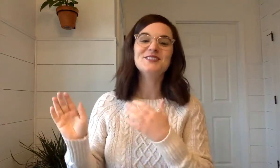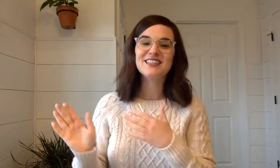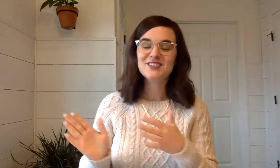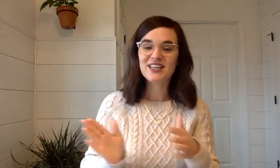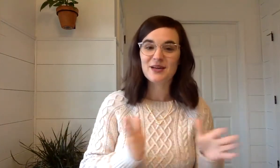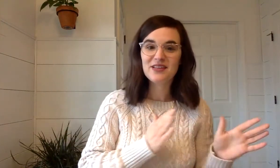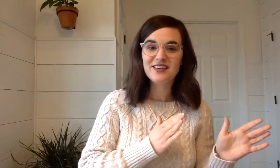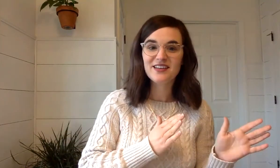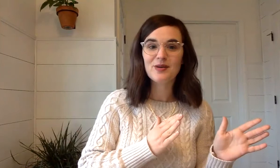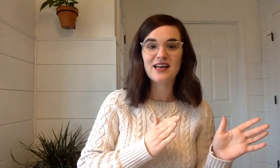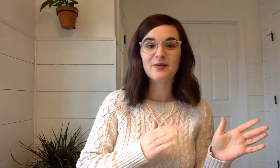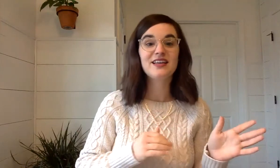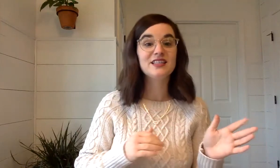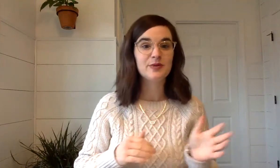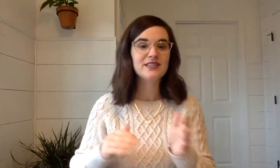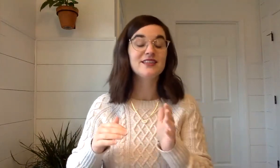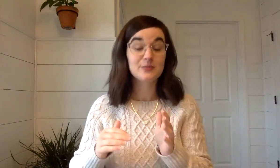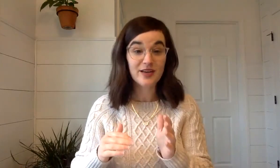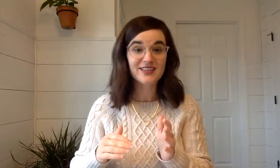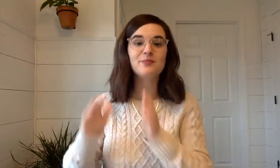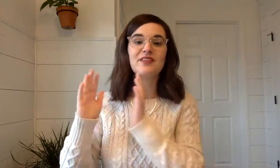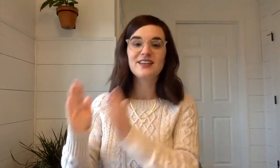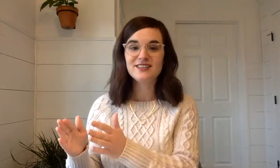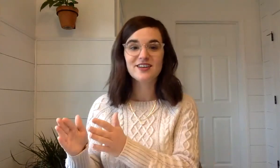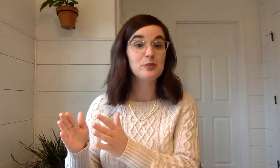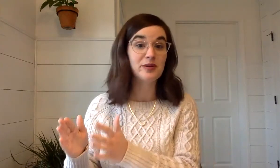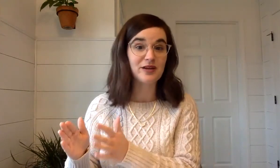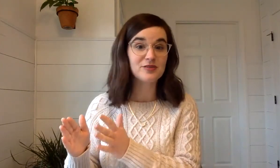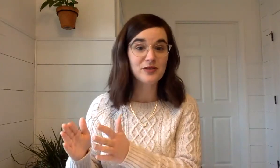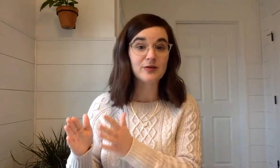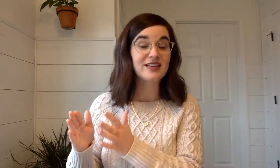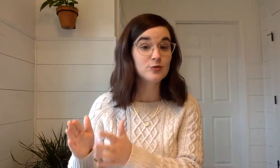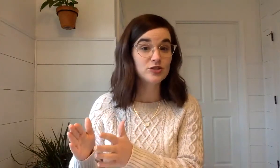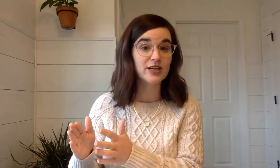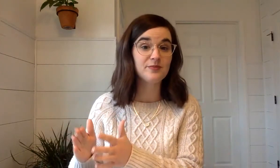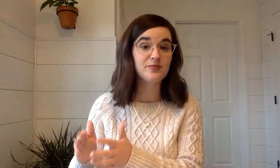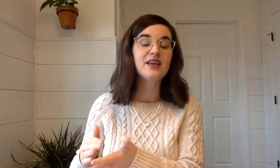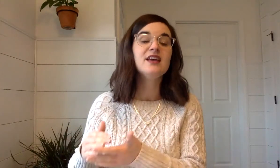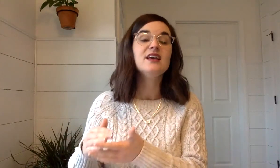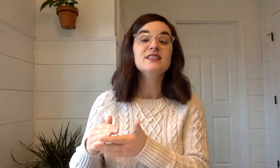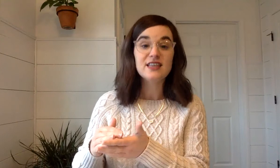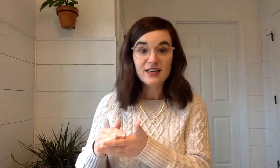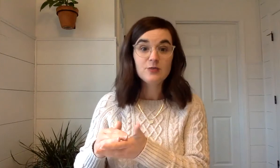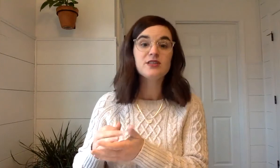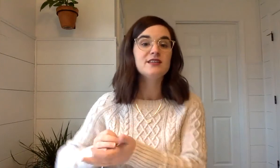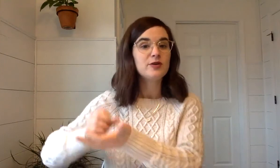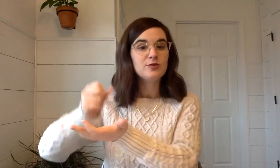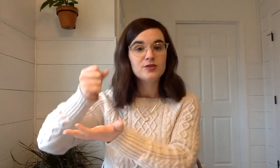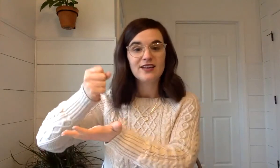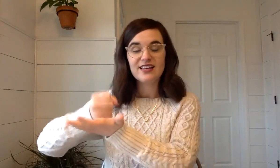Ustedes van a repetir la palabra y después me van a decir el primer sonido que escuchan. Si quieren, ustedes pueden usar la